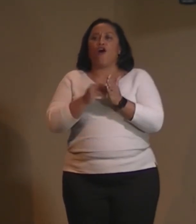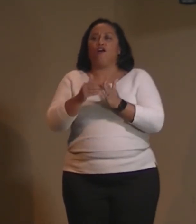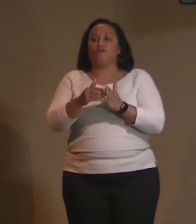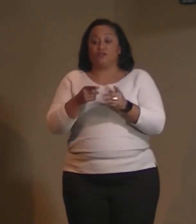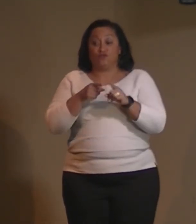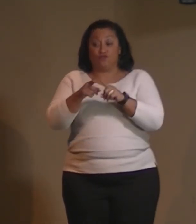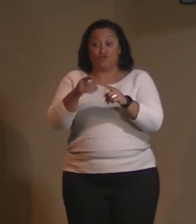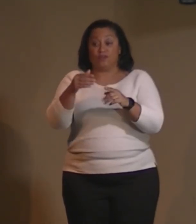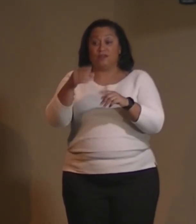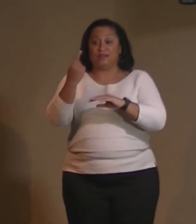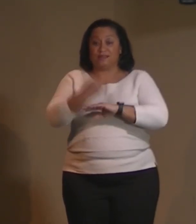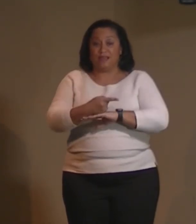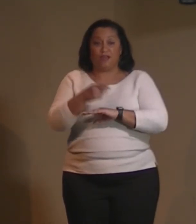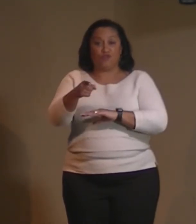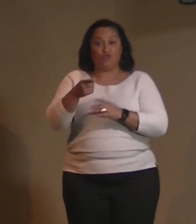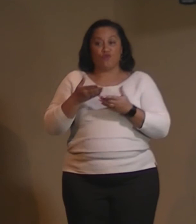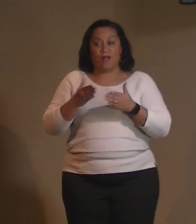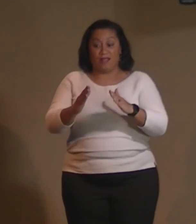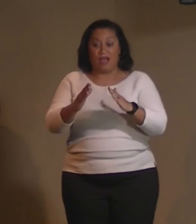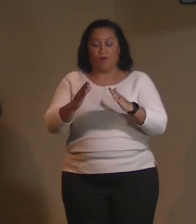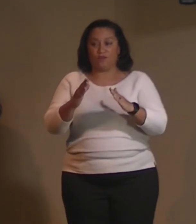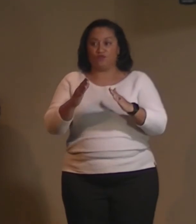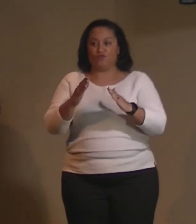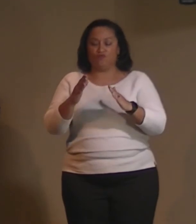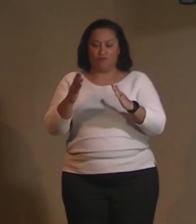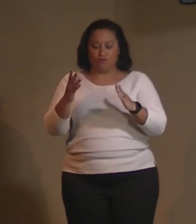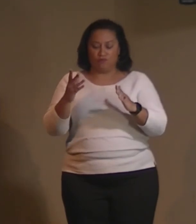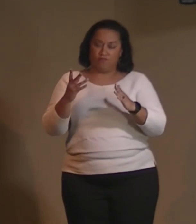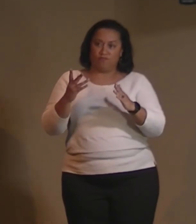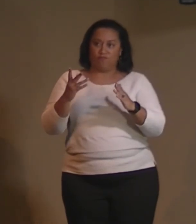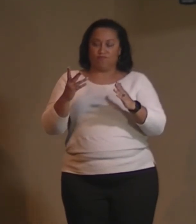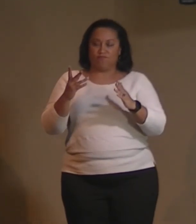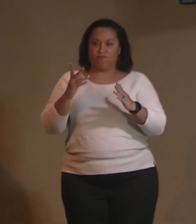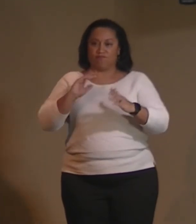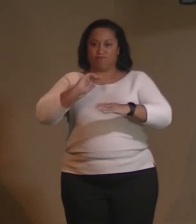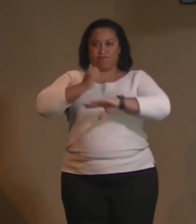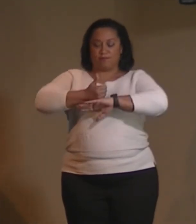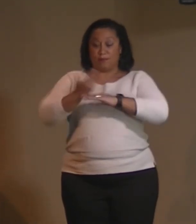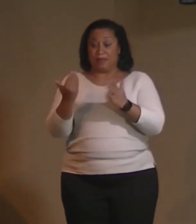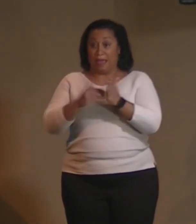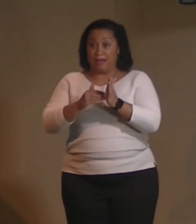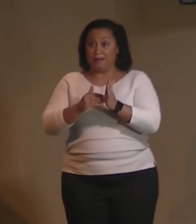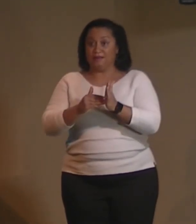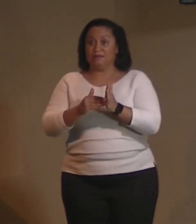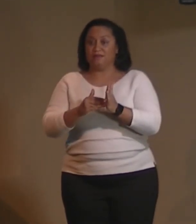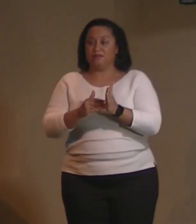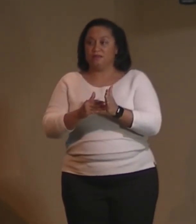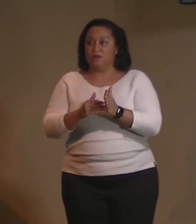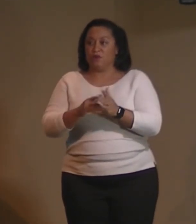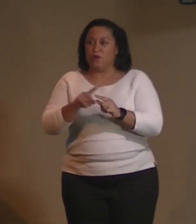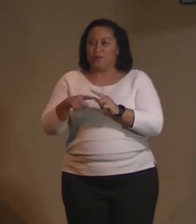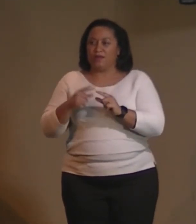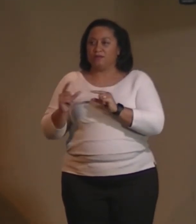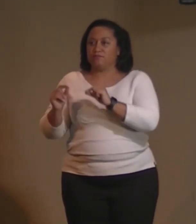bring you back to the course you have selected to be on? Especially when there are wars and rumors of wars.